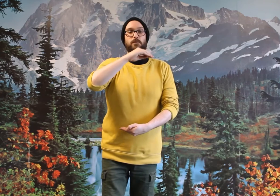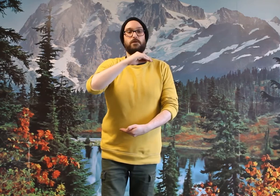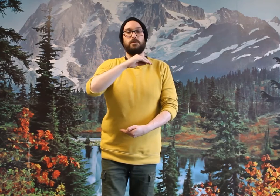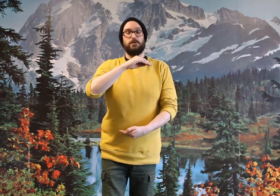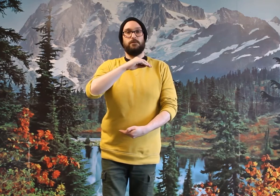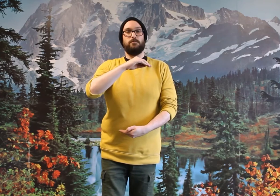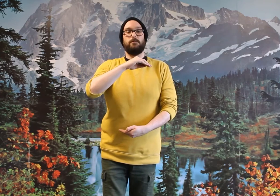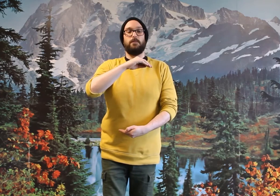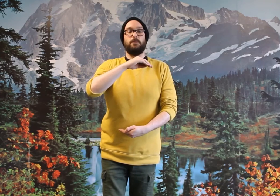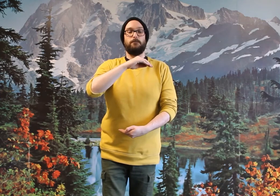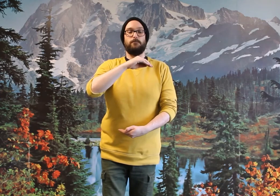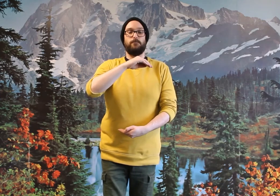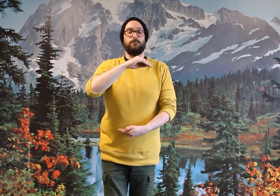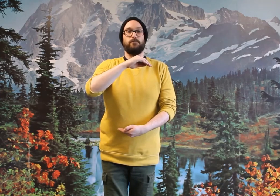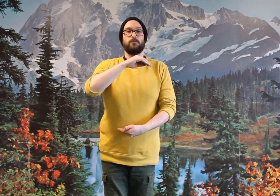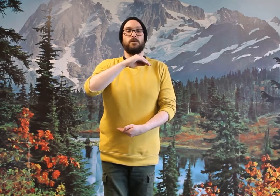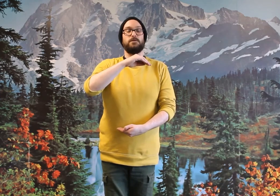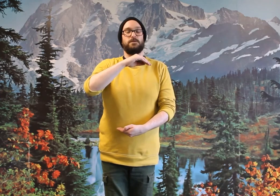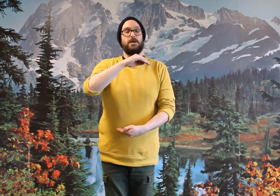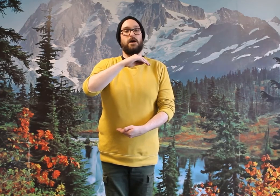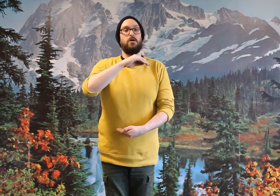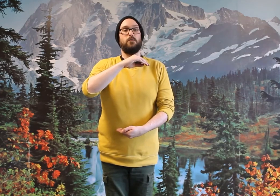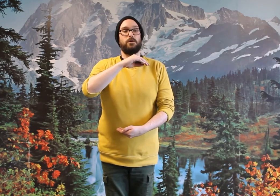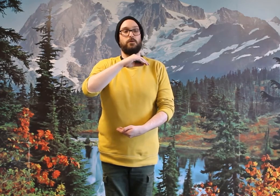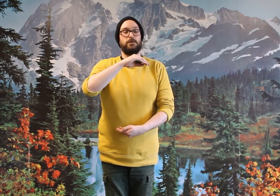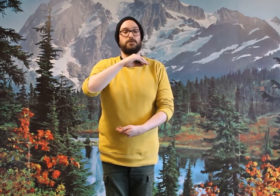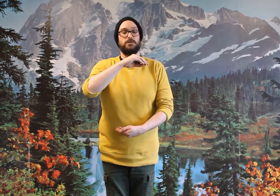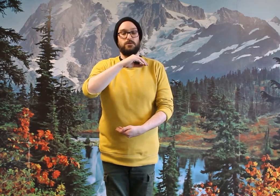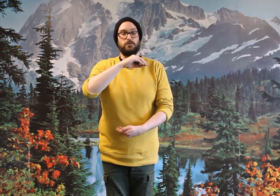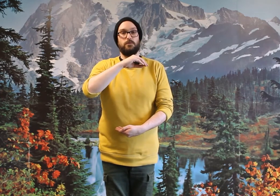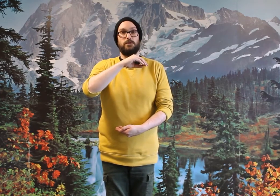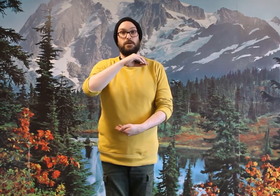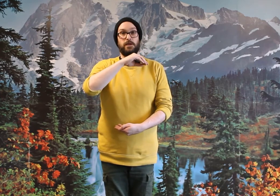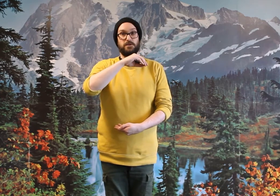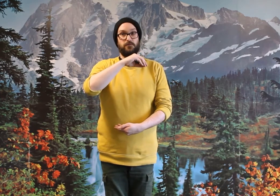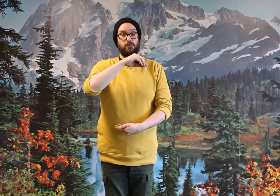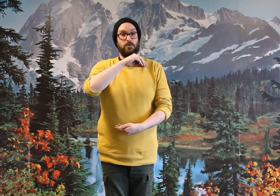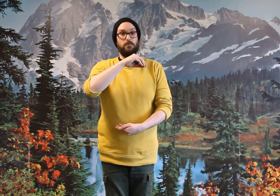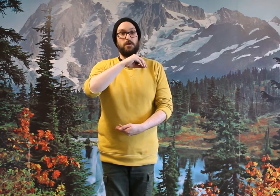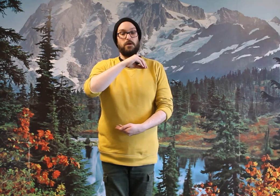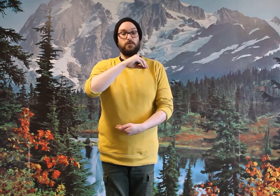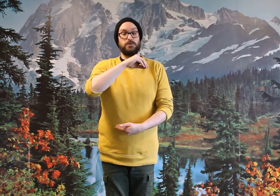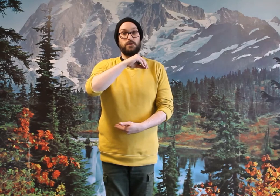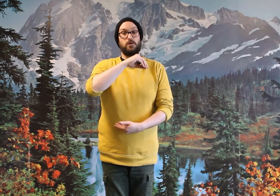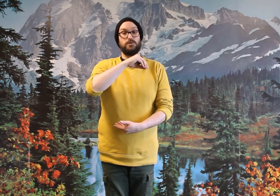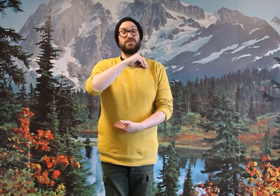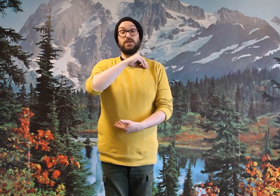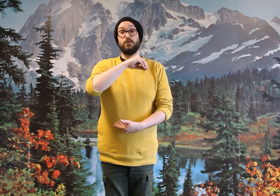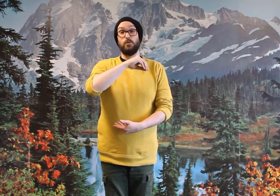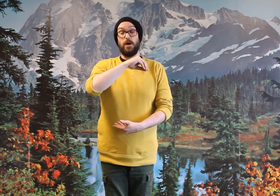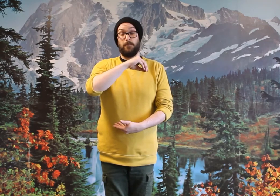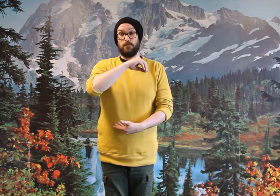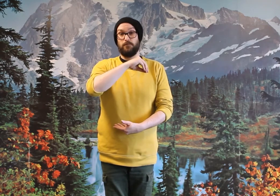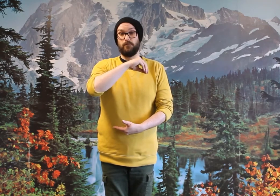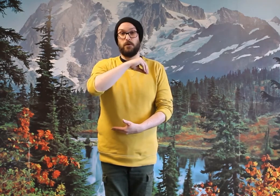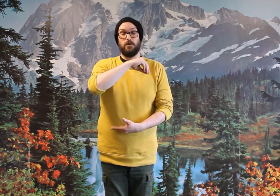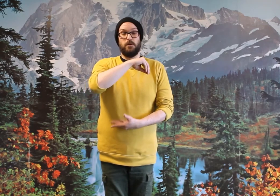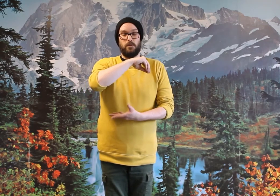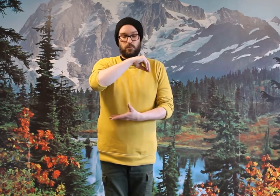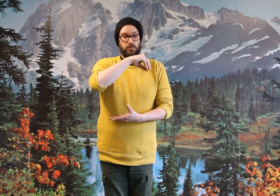Good. So now we're going to do the next form, which is called single whip. I'm